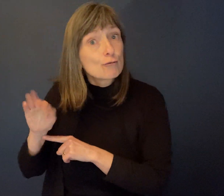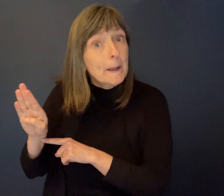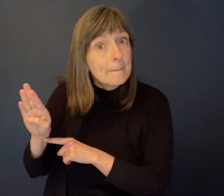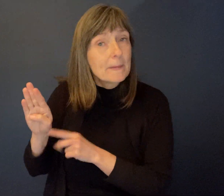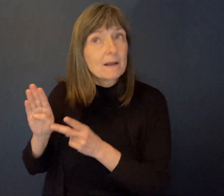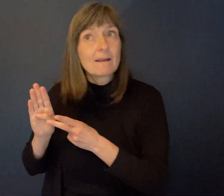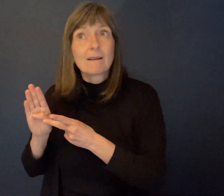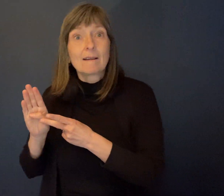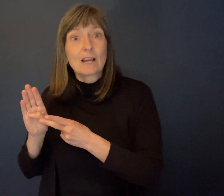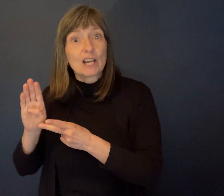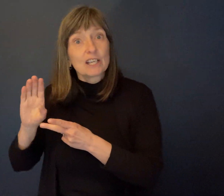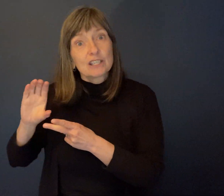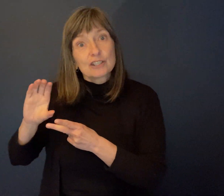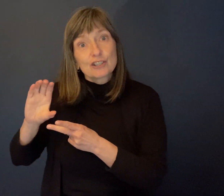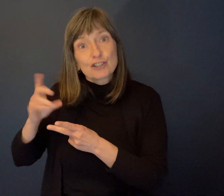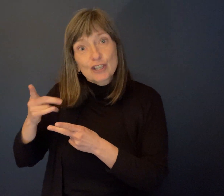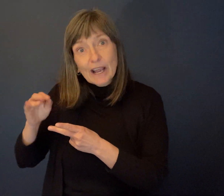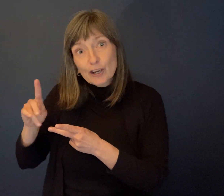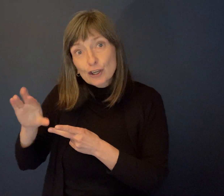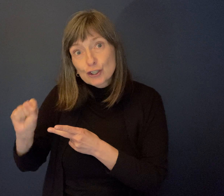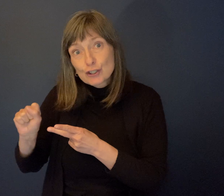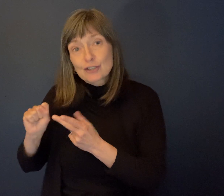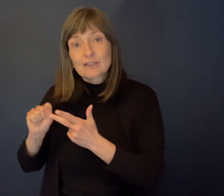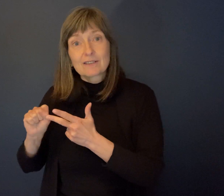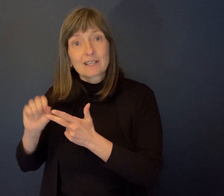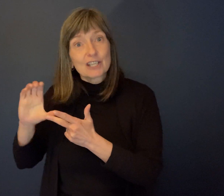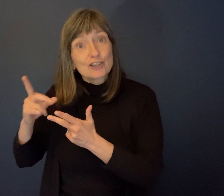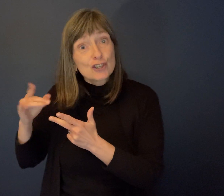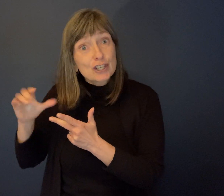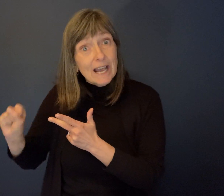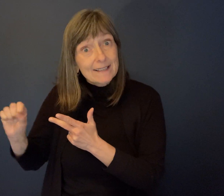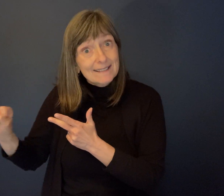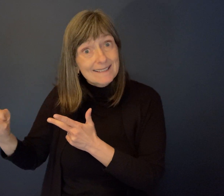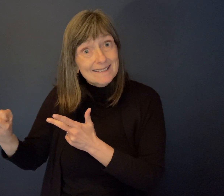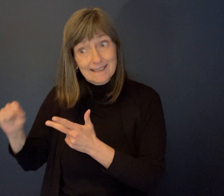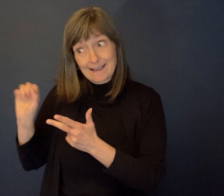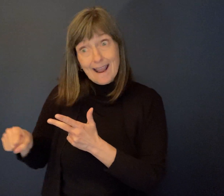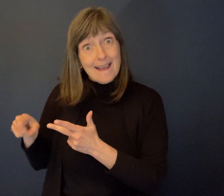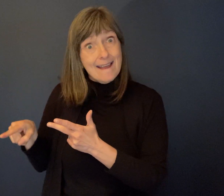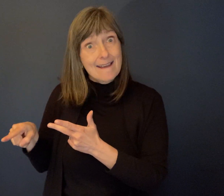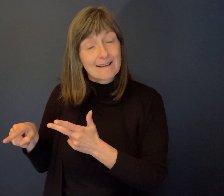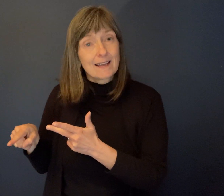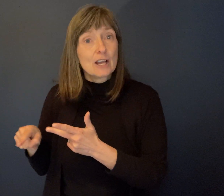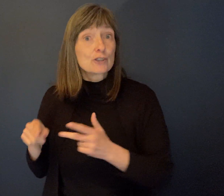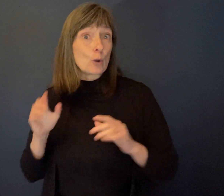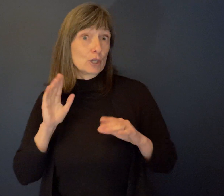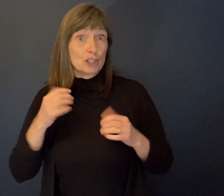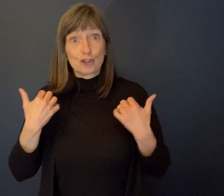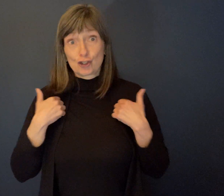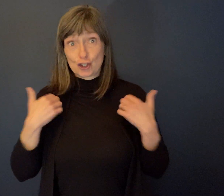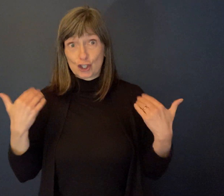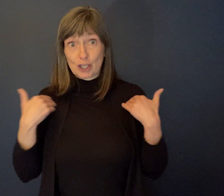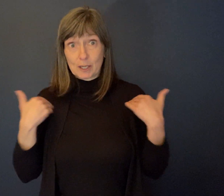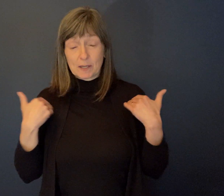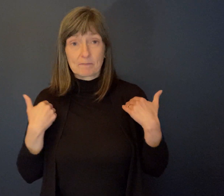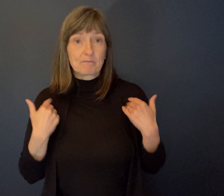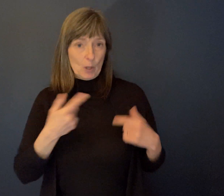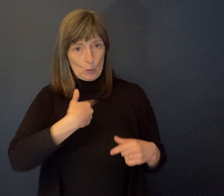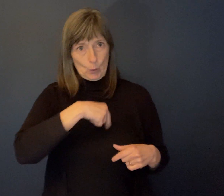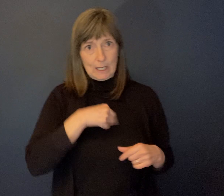or chess. So what we would do is everybody would gather in the gymnasium. We'd play basketball and folks who were playing chess